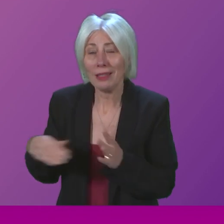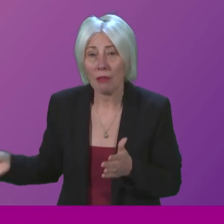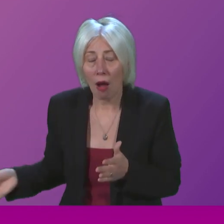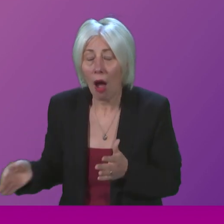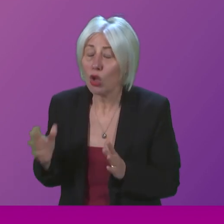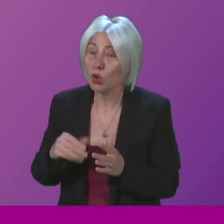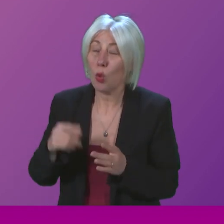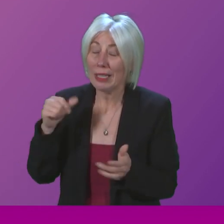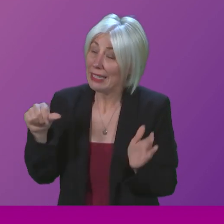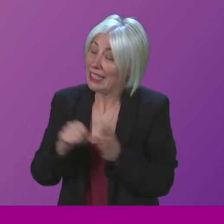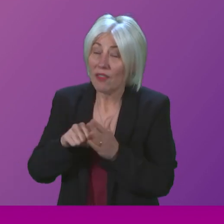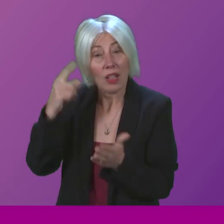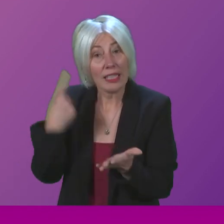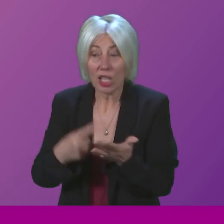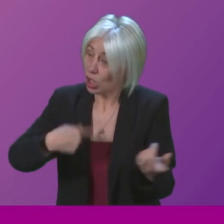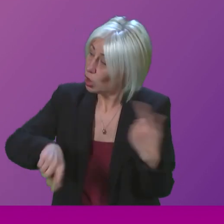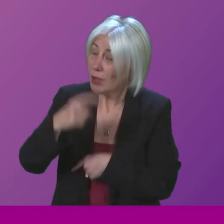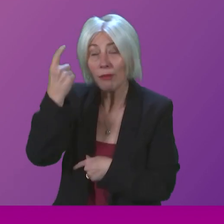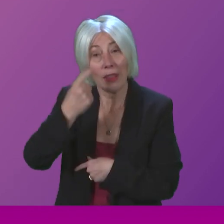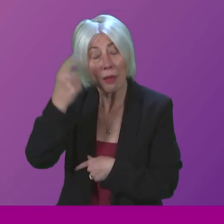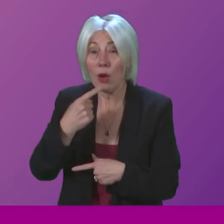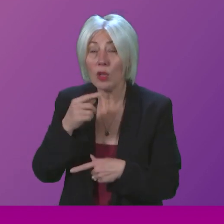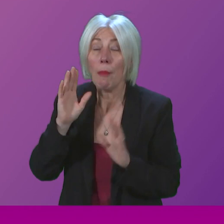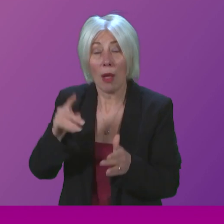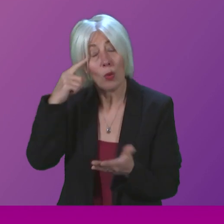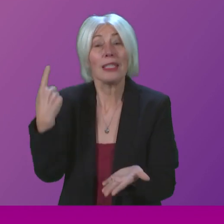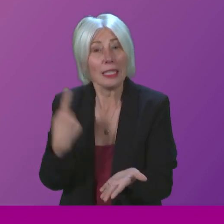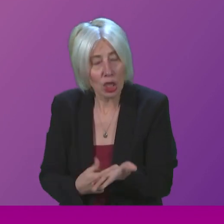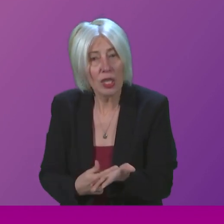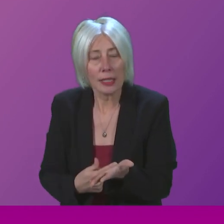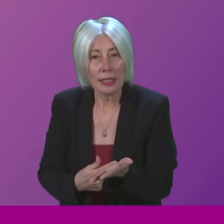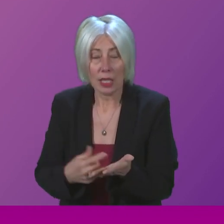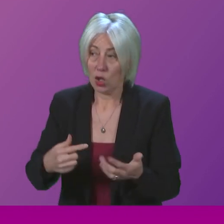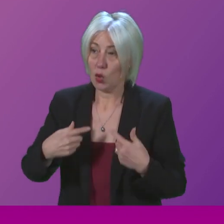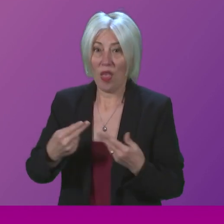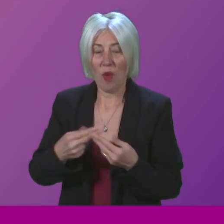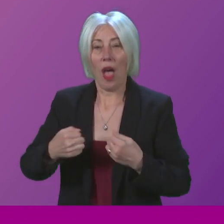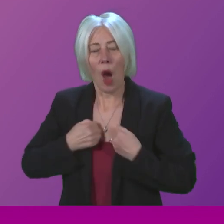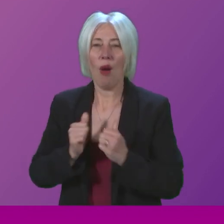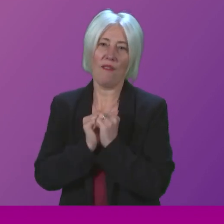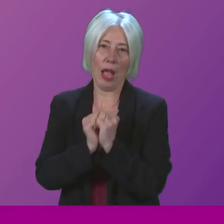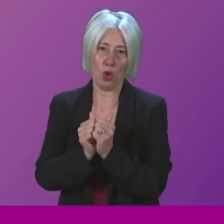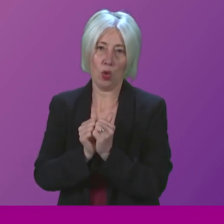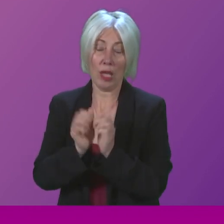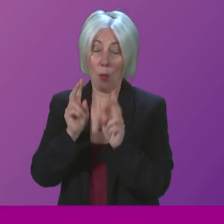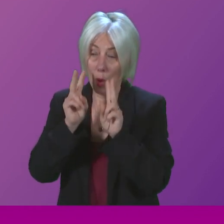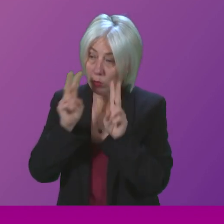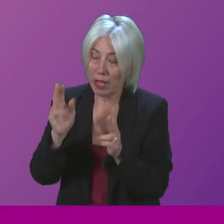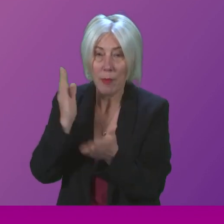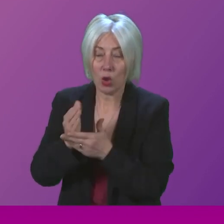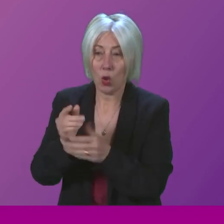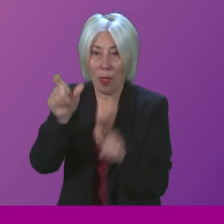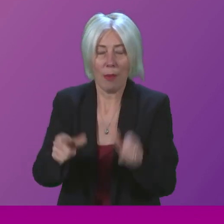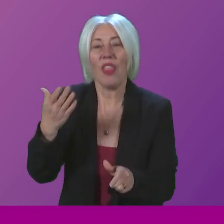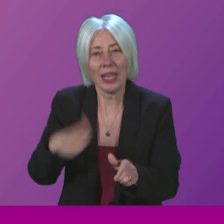decisions that we have to contemplate. But we will take those decisions, applying our values, and seek to protect those who need our protection